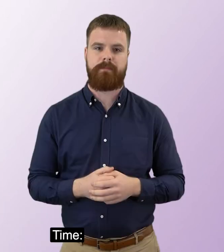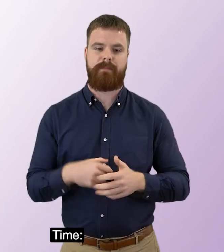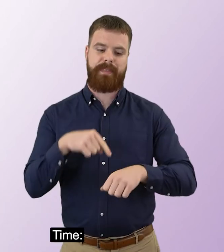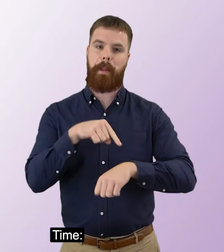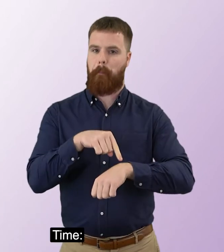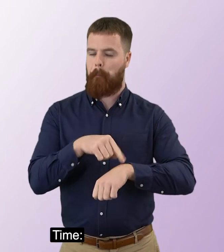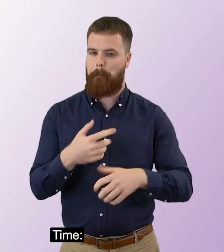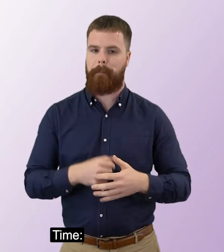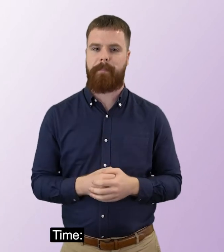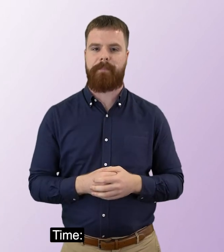Time